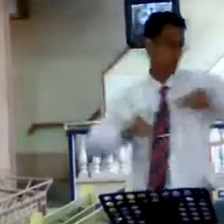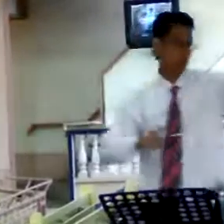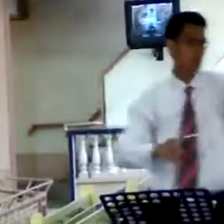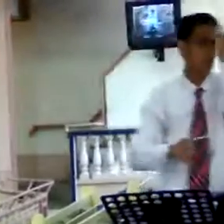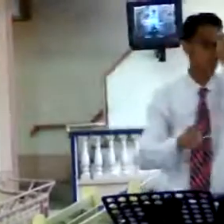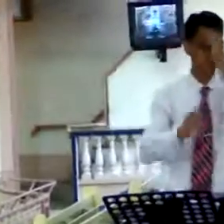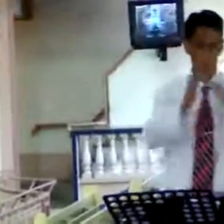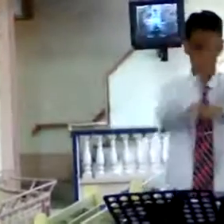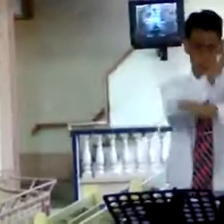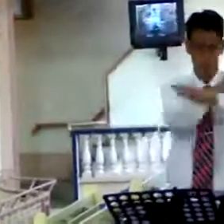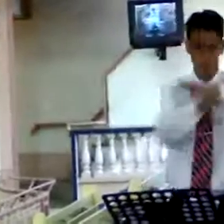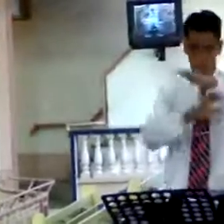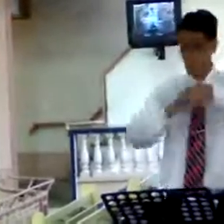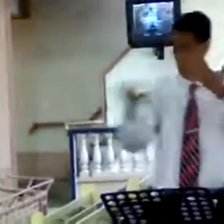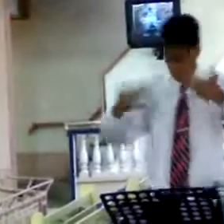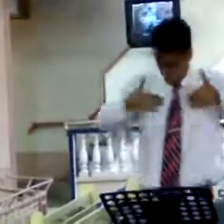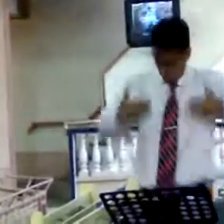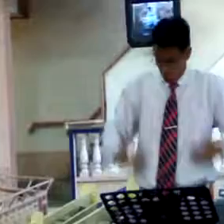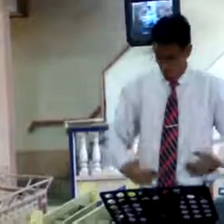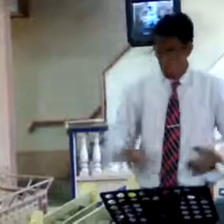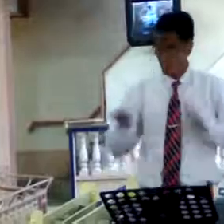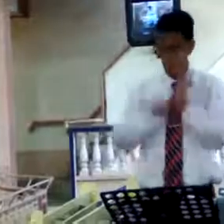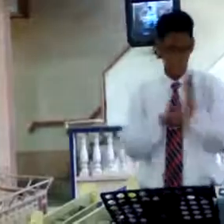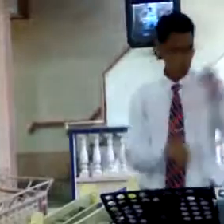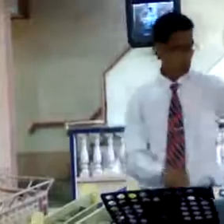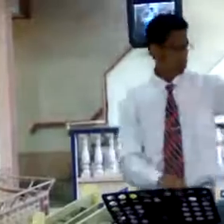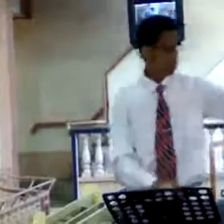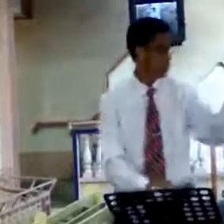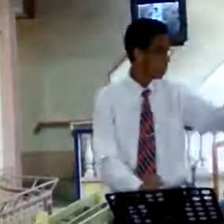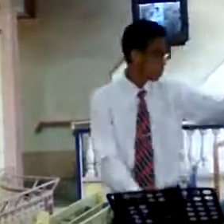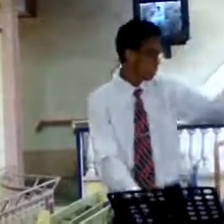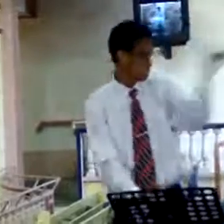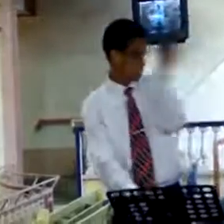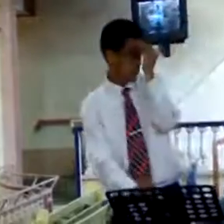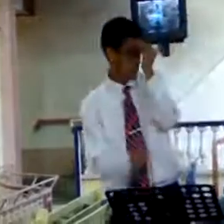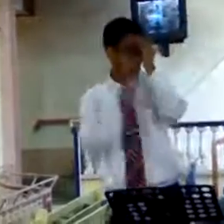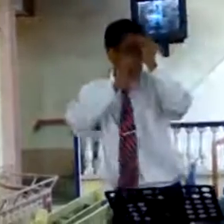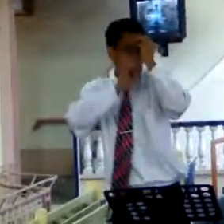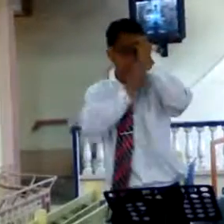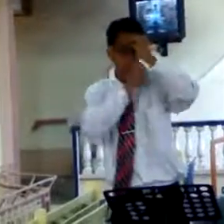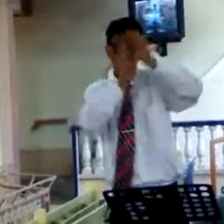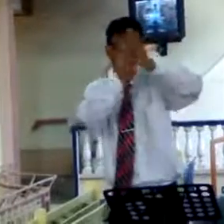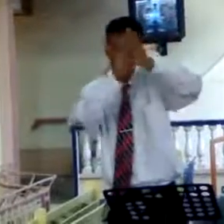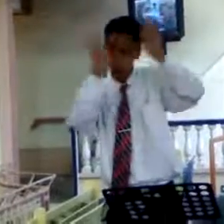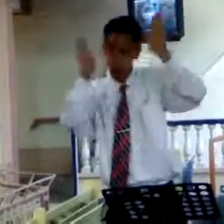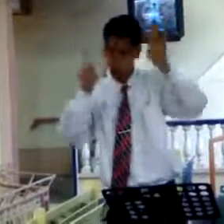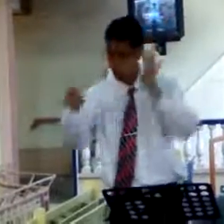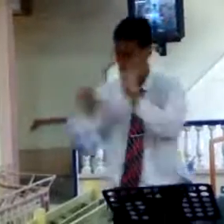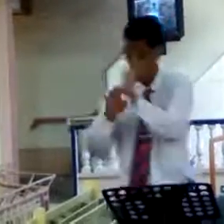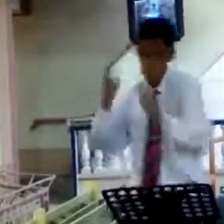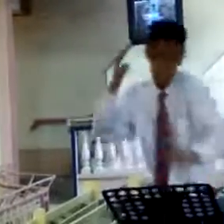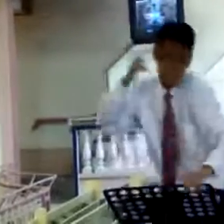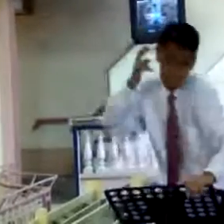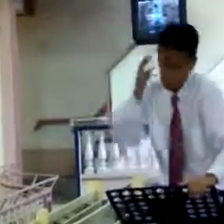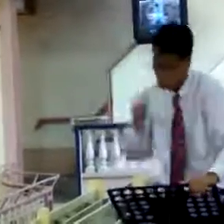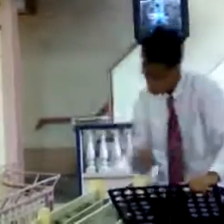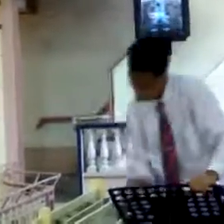He is the leader of the pastor. He is the leader of the pastor.